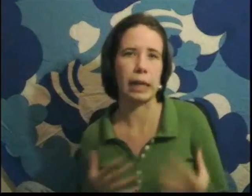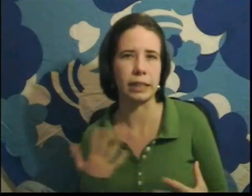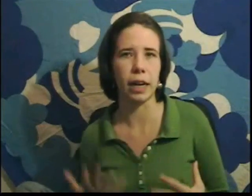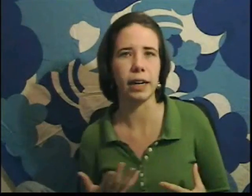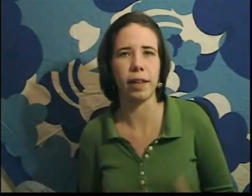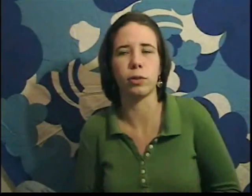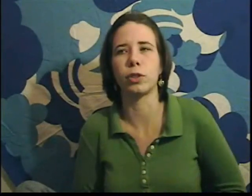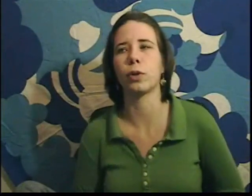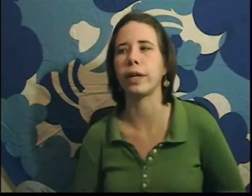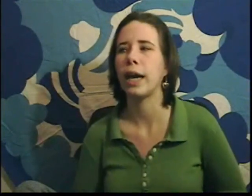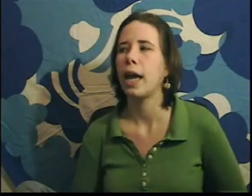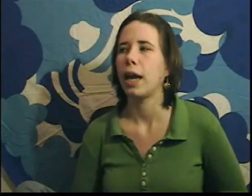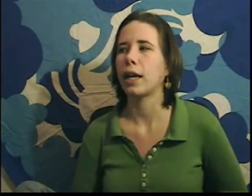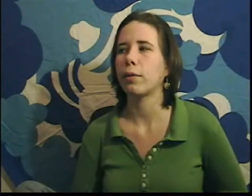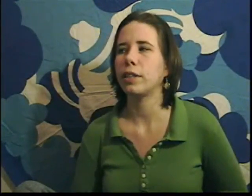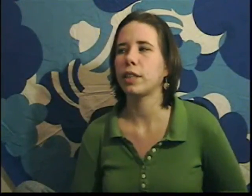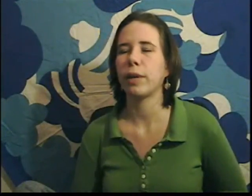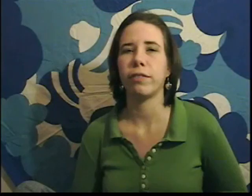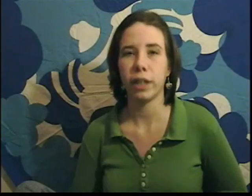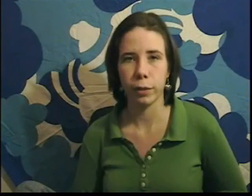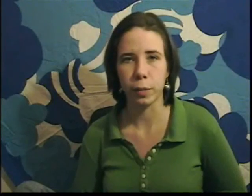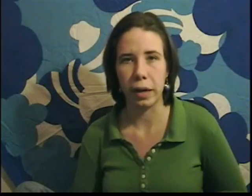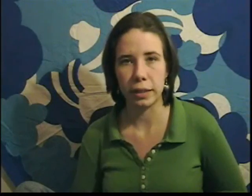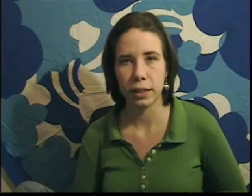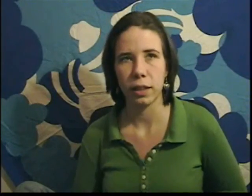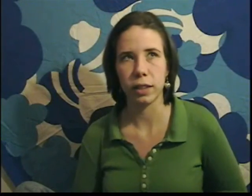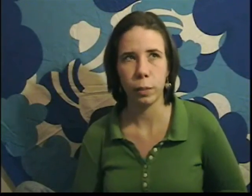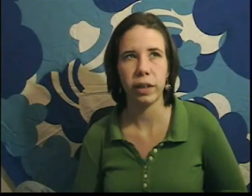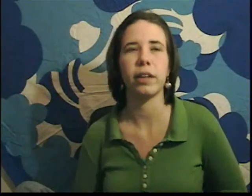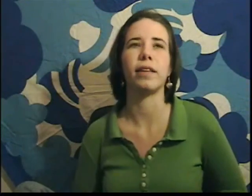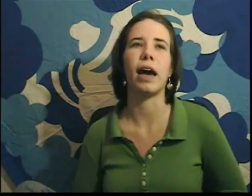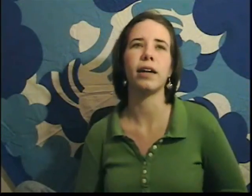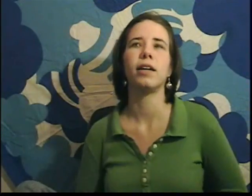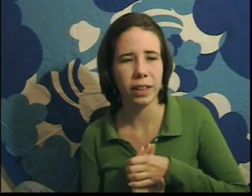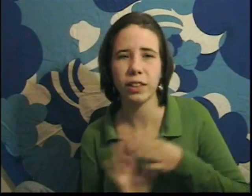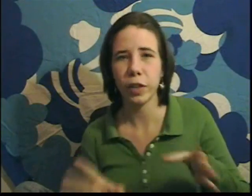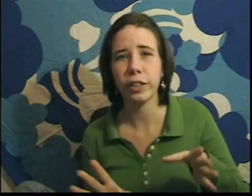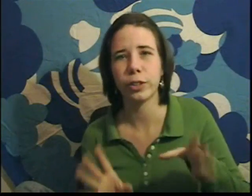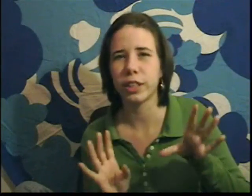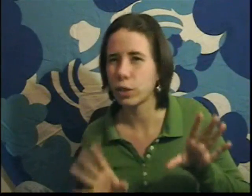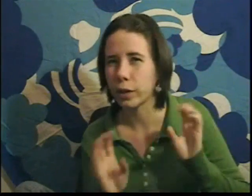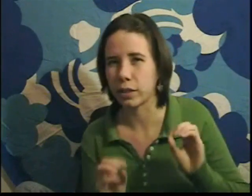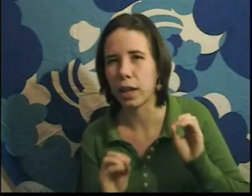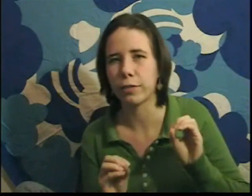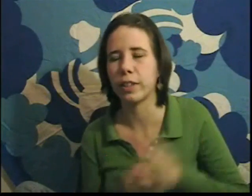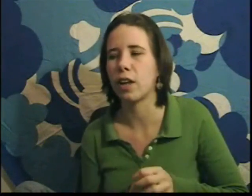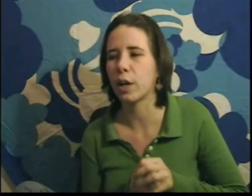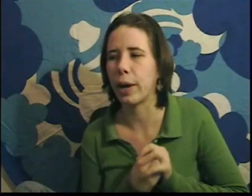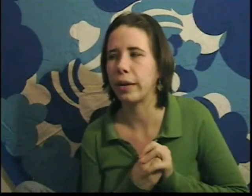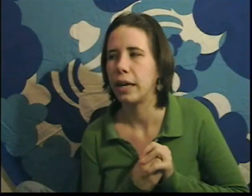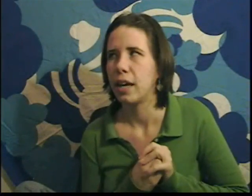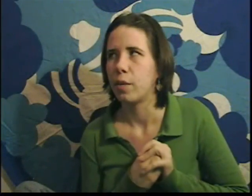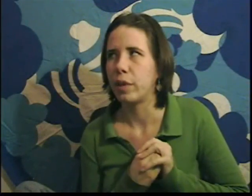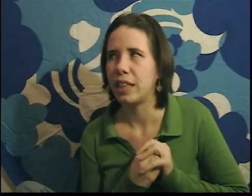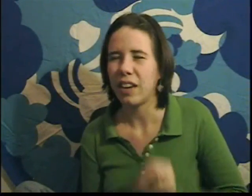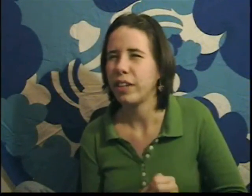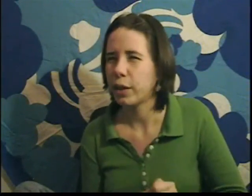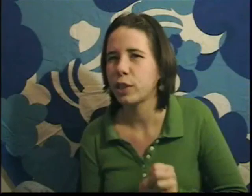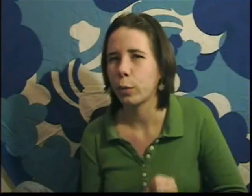and Einstein and that whole story, and I originally made a video response expanding on that, and that's a very interesting story. It's a lot of fun to talk about, but that video is